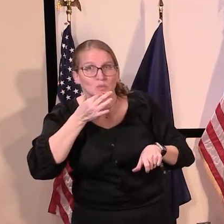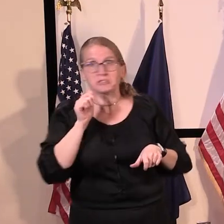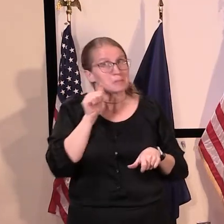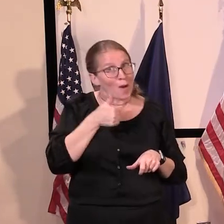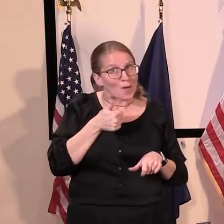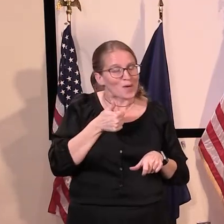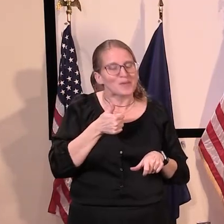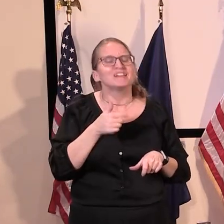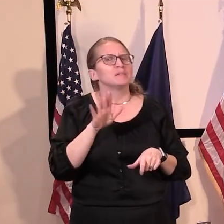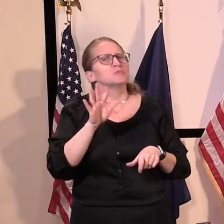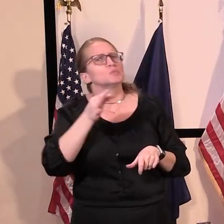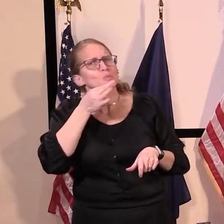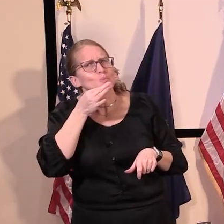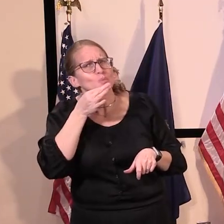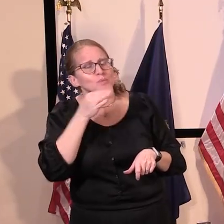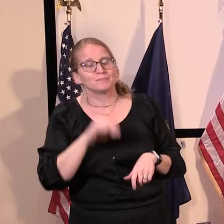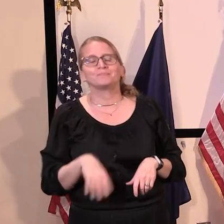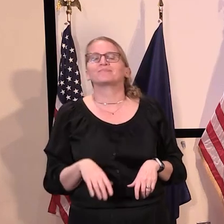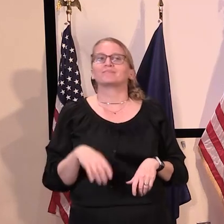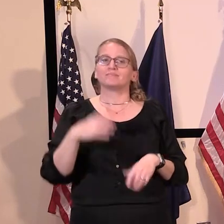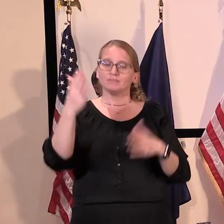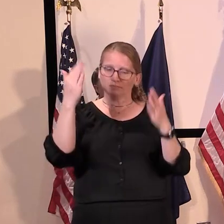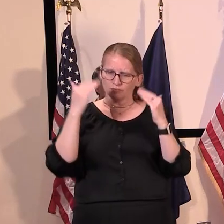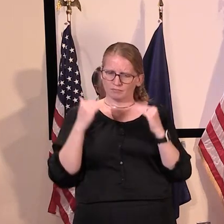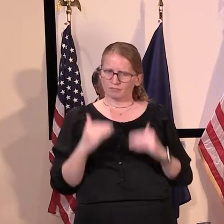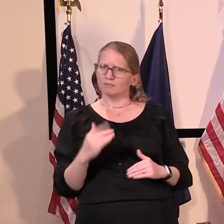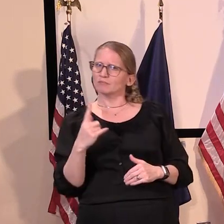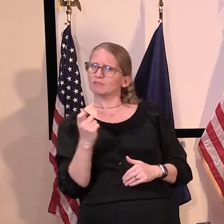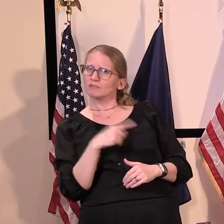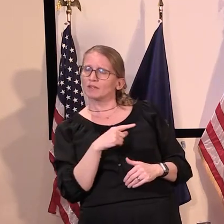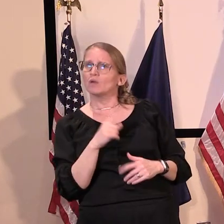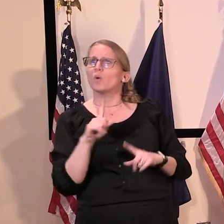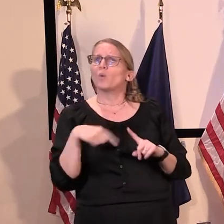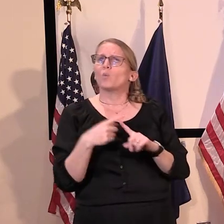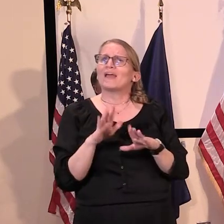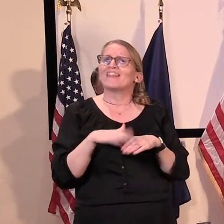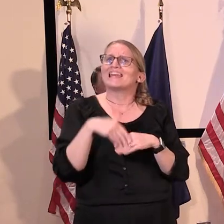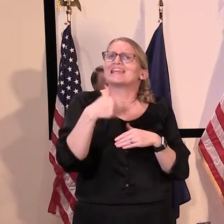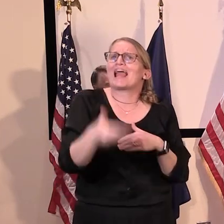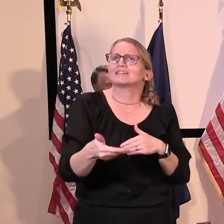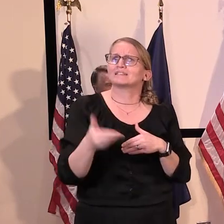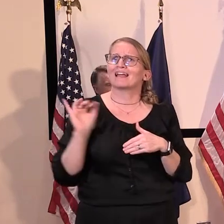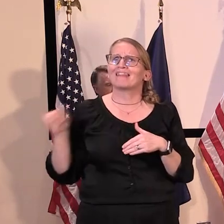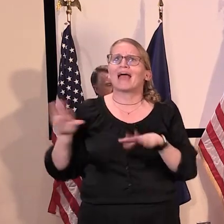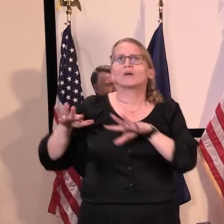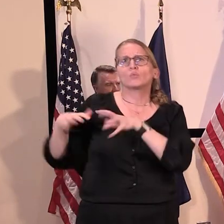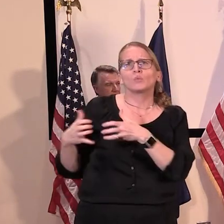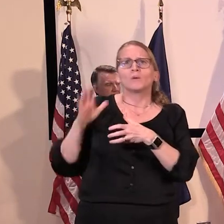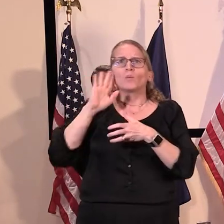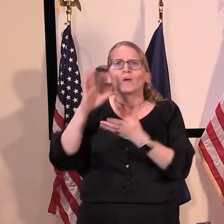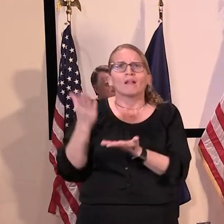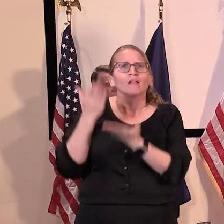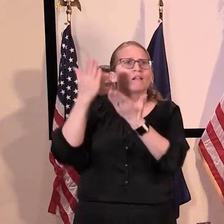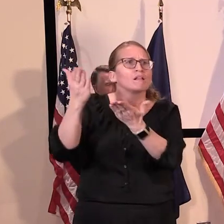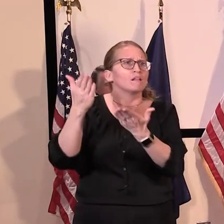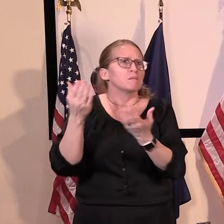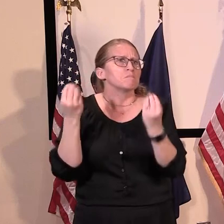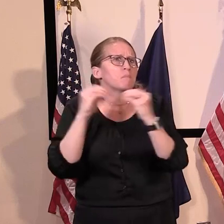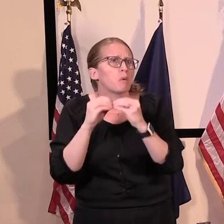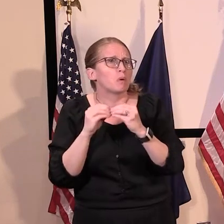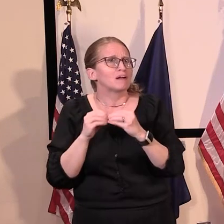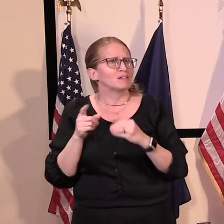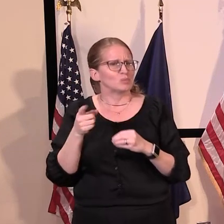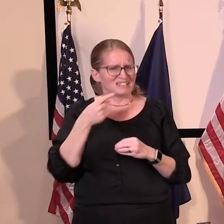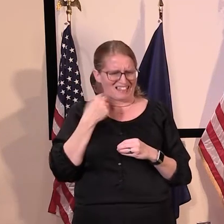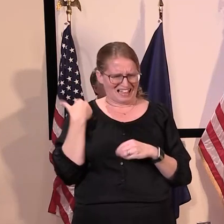So I guess a follow-up then is when is our next set of recommendations from that working group due? You said I know last time that they had a month to re-evaluate antibody